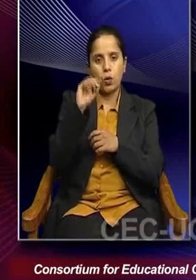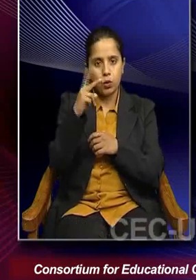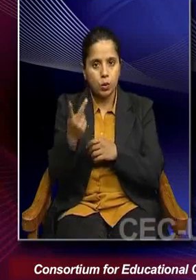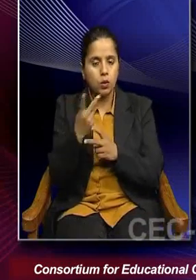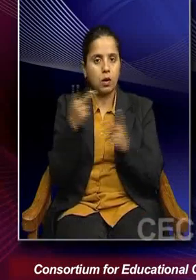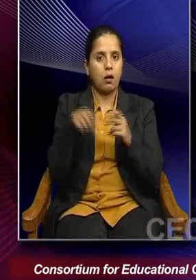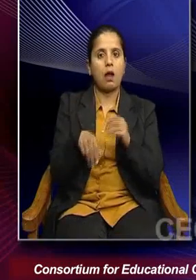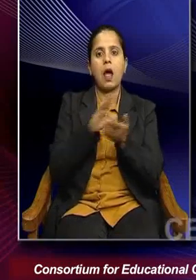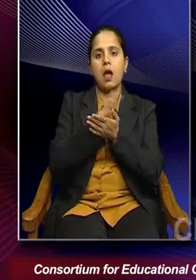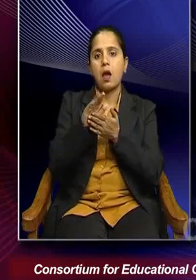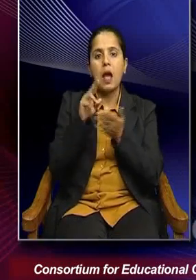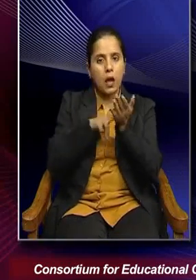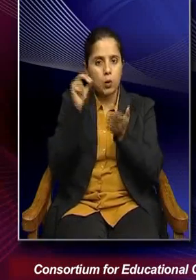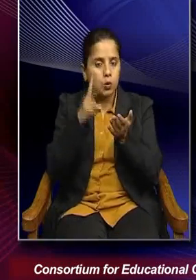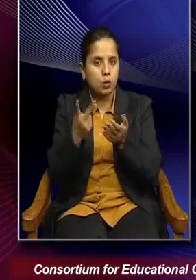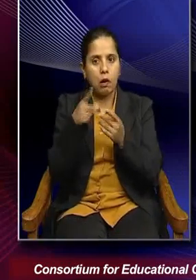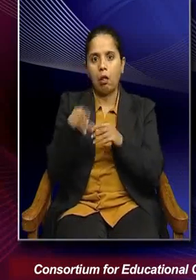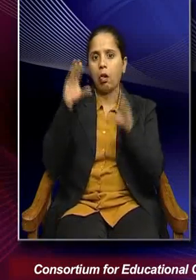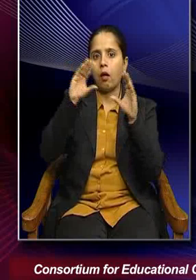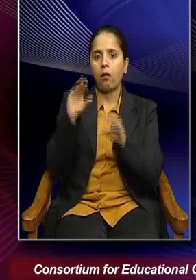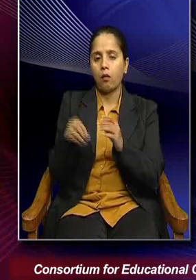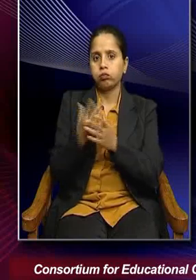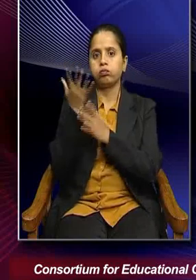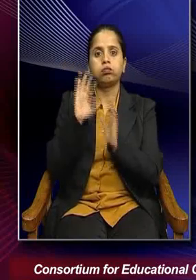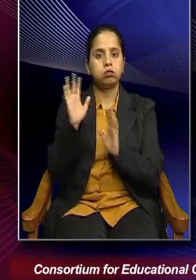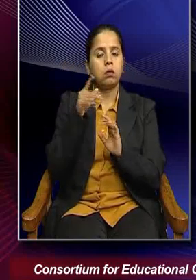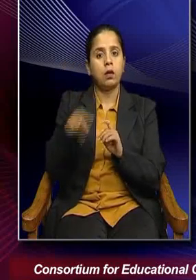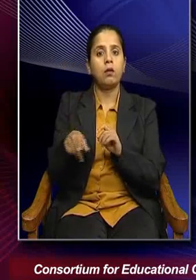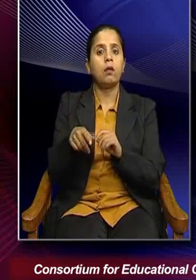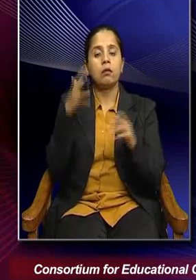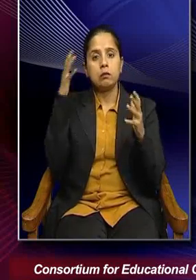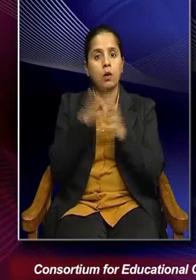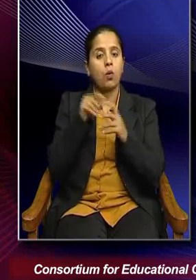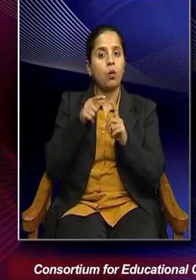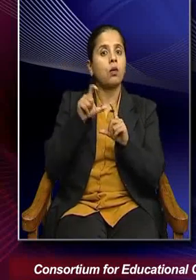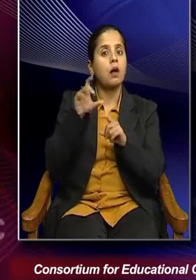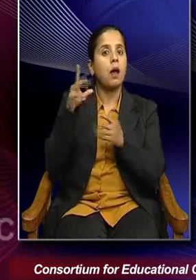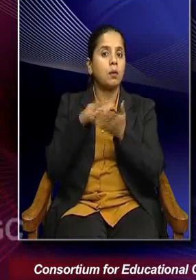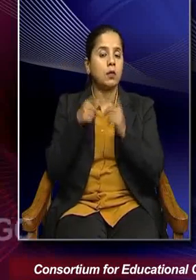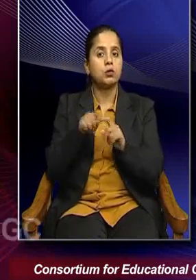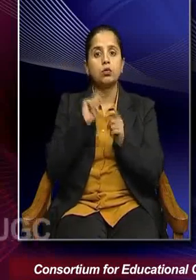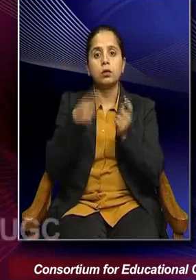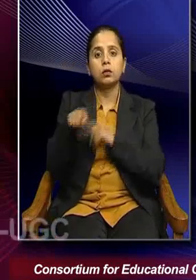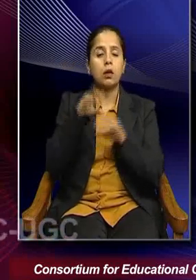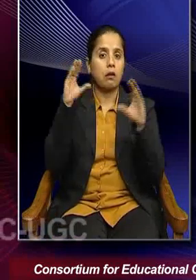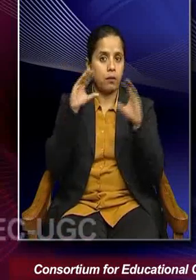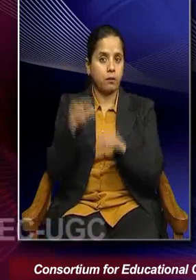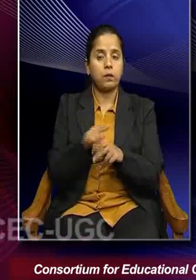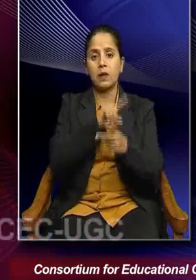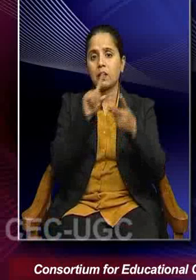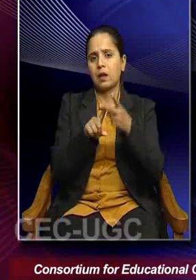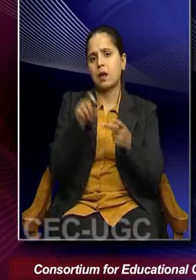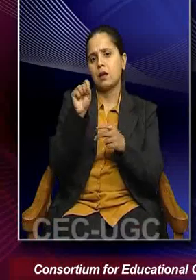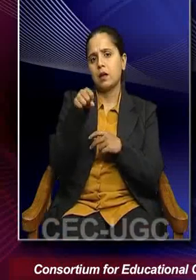warming. If we have to ensure that, you know, the distressful impact of climate change are reduced. Of course, second is